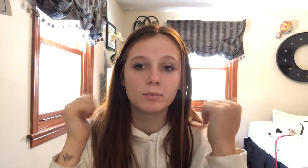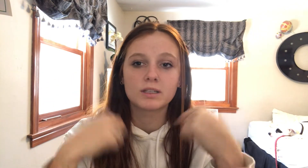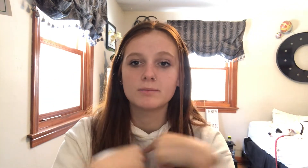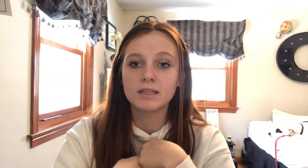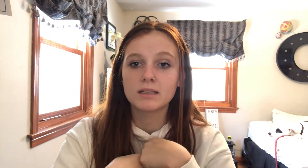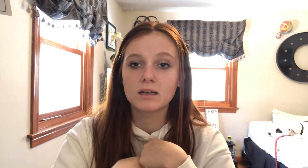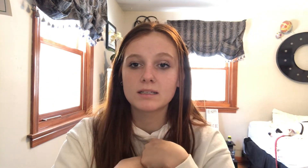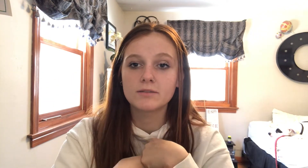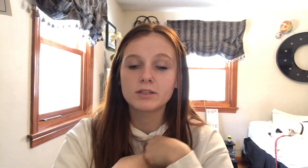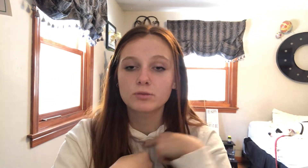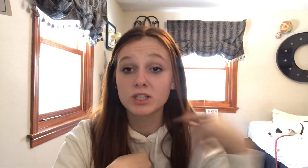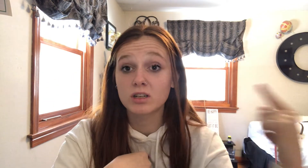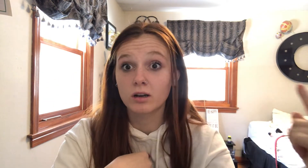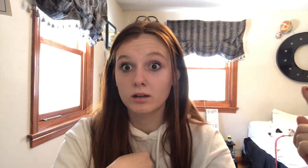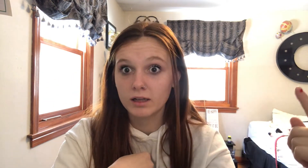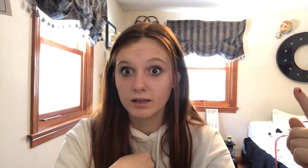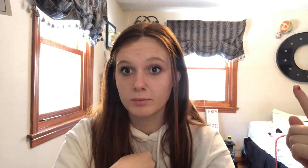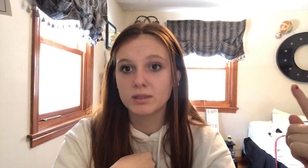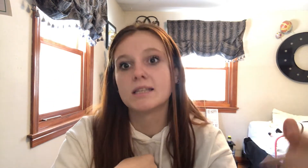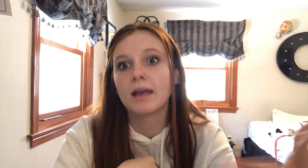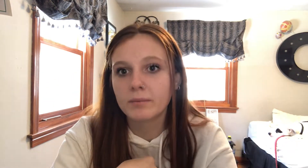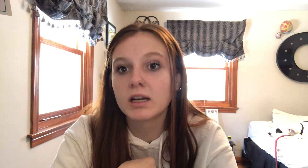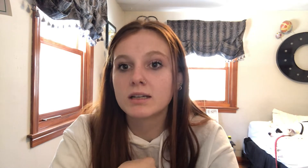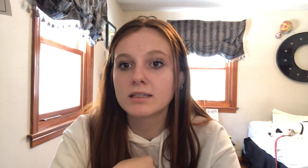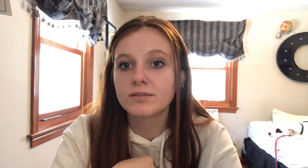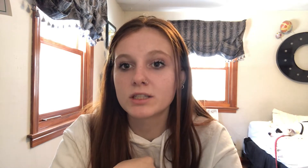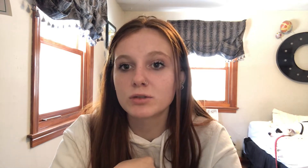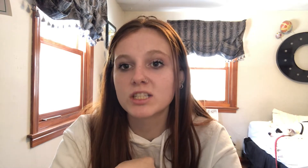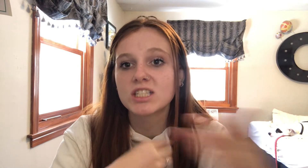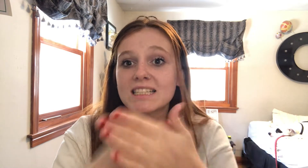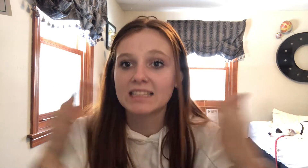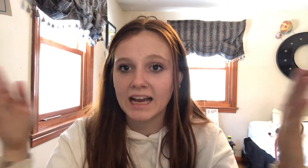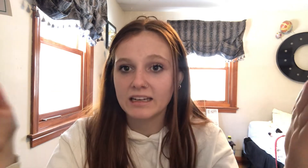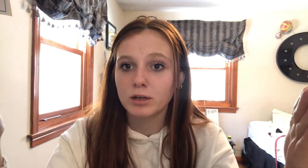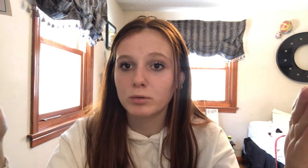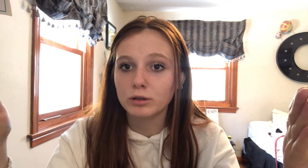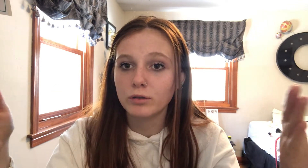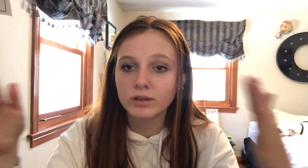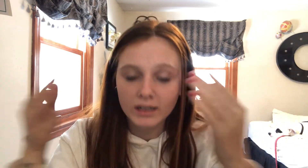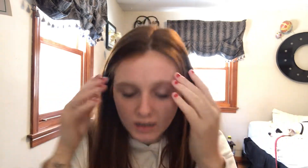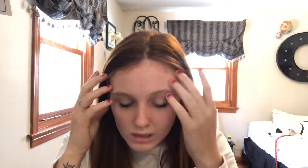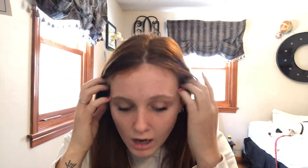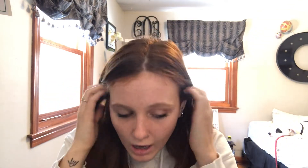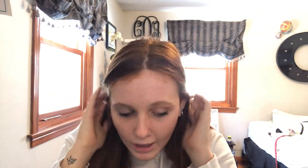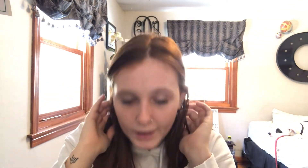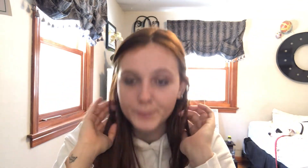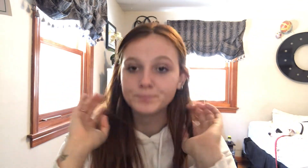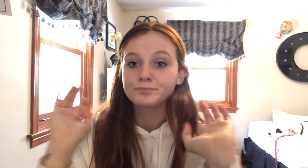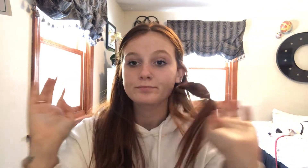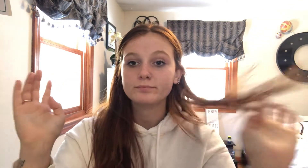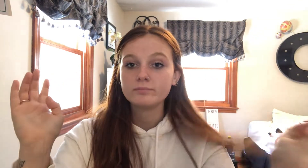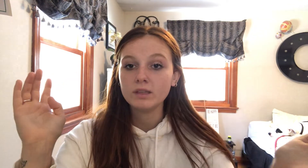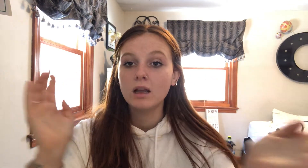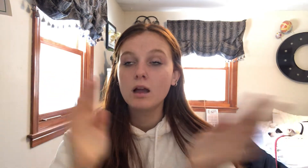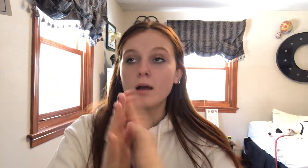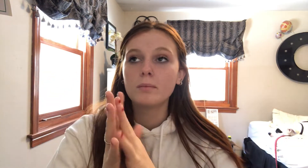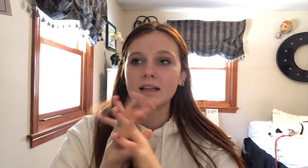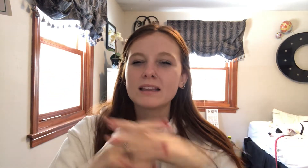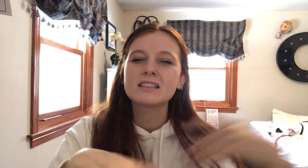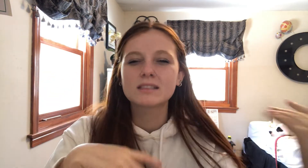puts me in an unsafe situation. clearly puts them in an unsafe situation since I need to pull over. Um, but like that's some